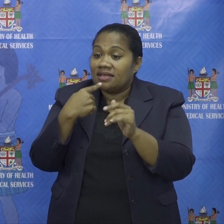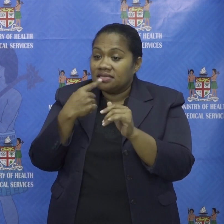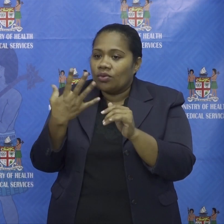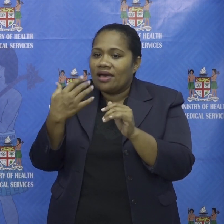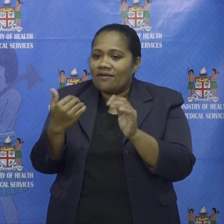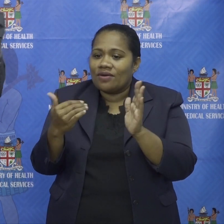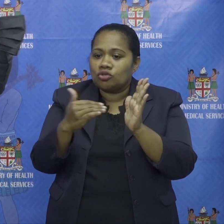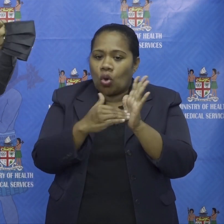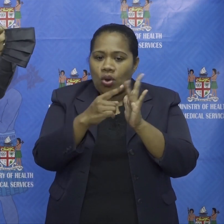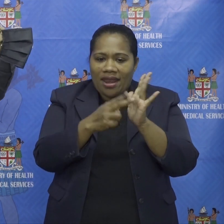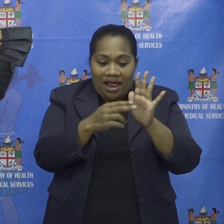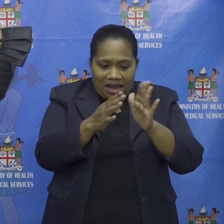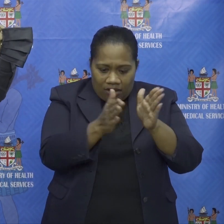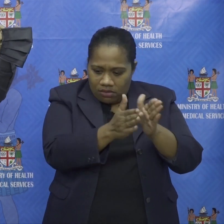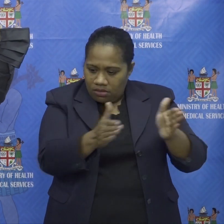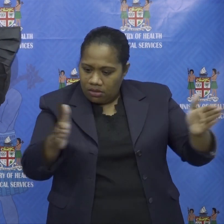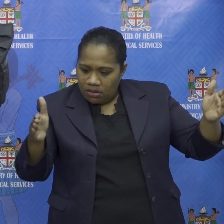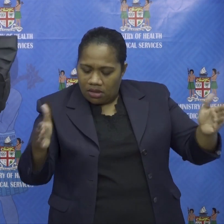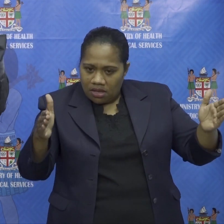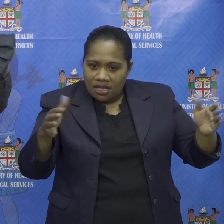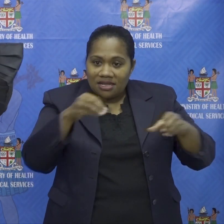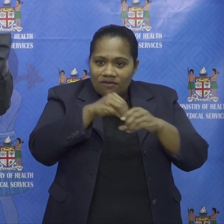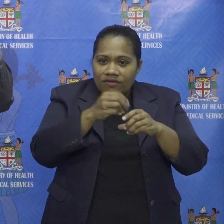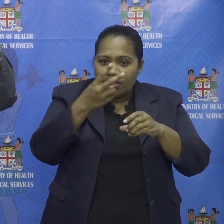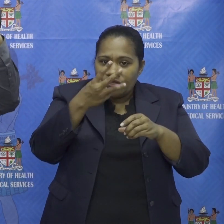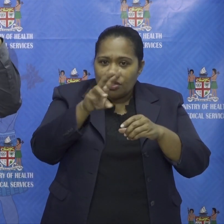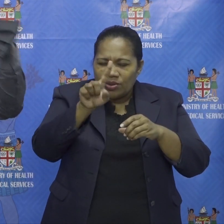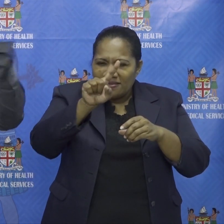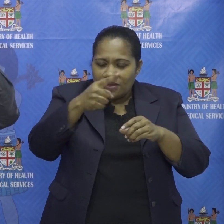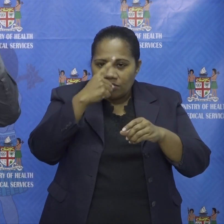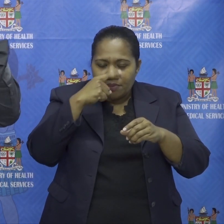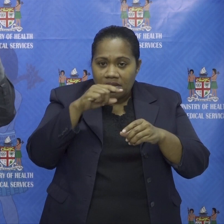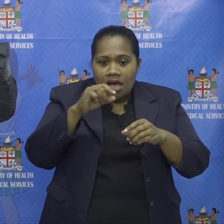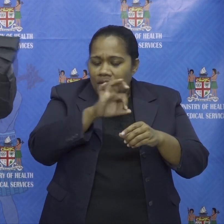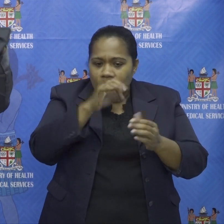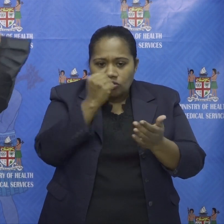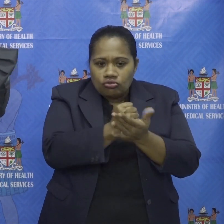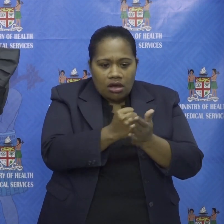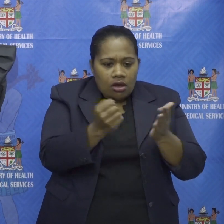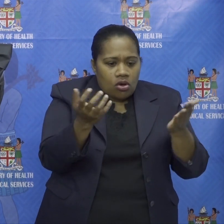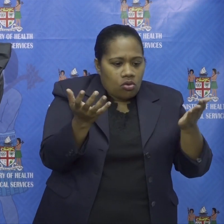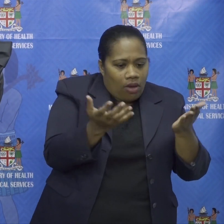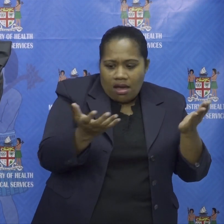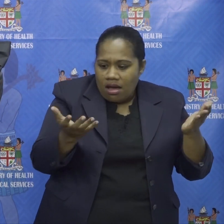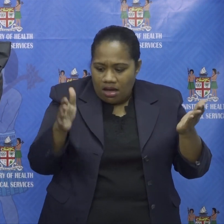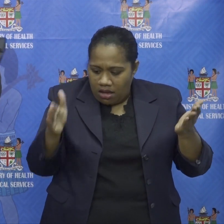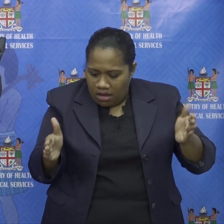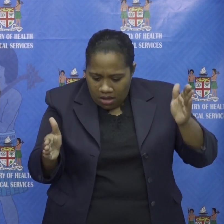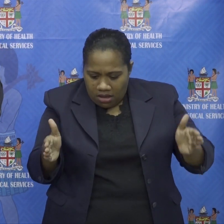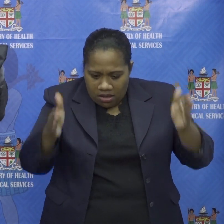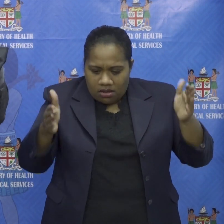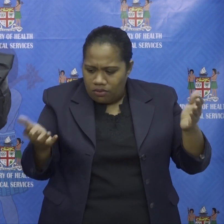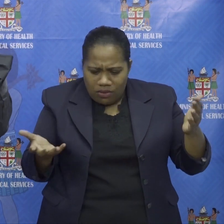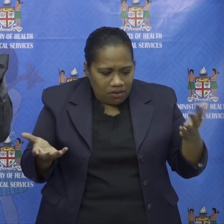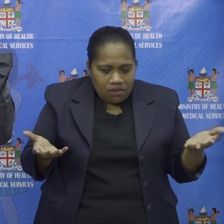involves 31 000 people i just i'm not sure as to where to work but i presume that it's within that zone and we